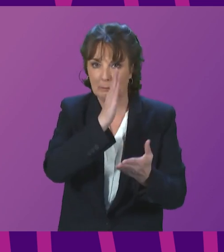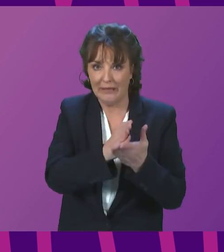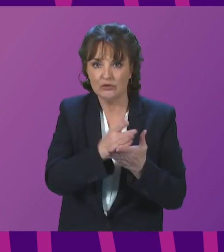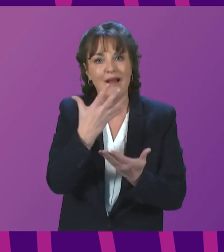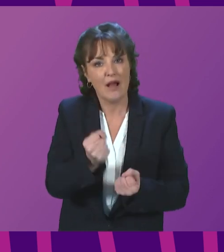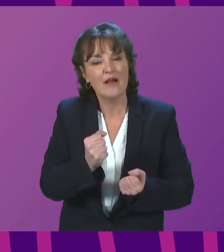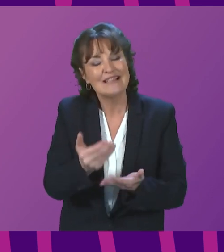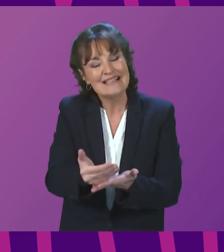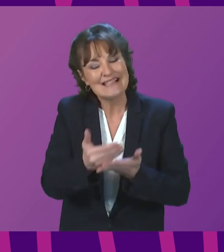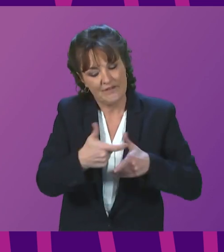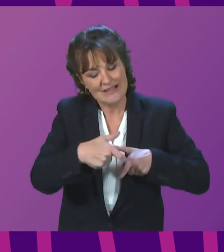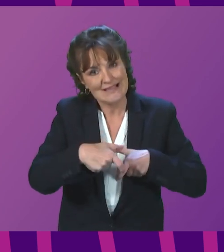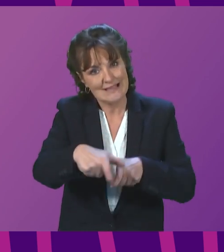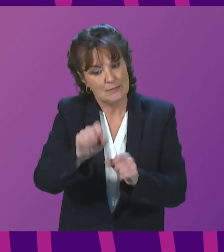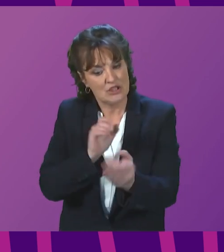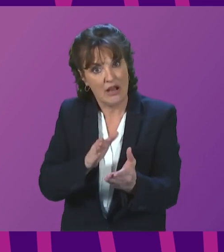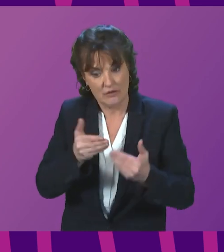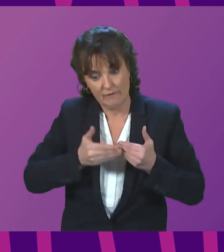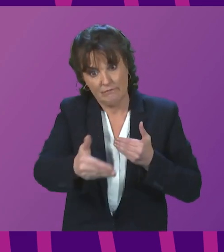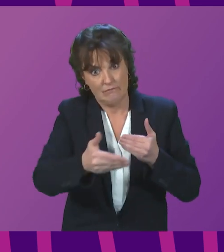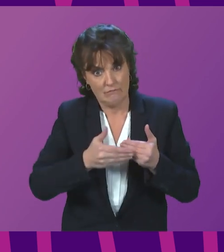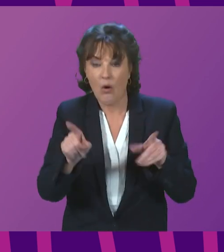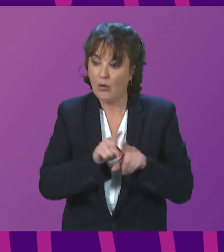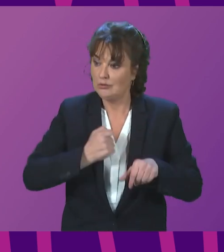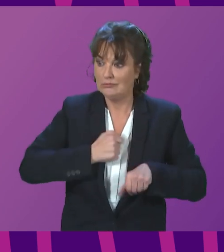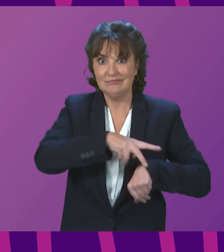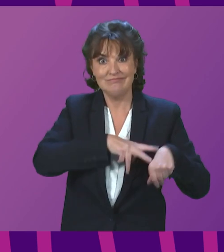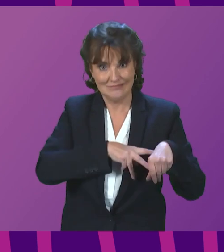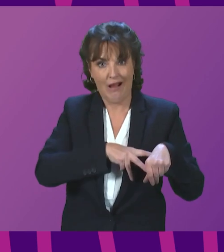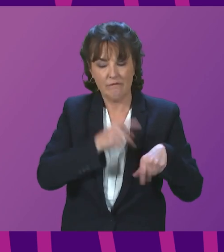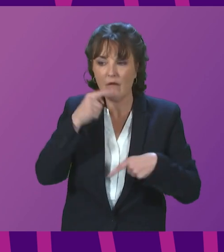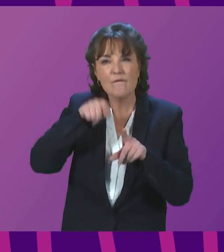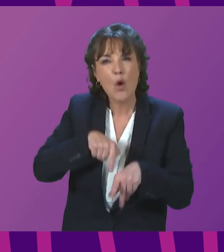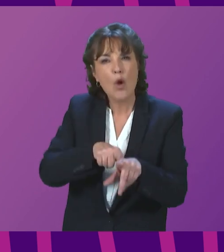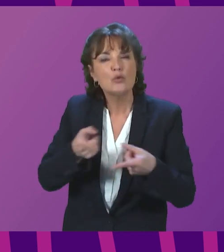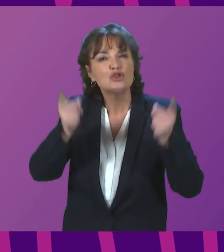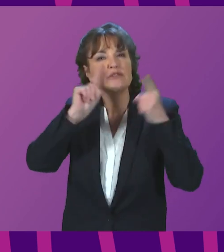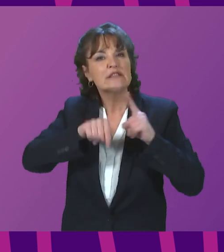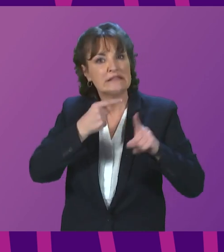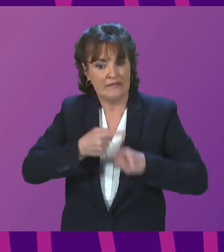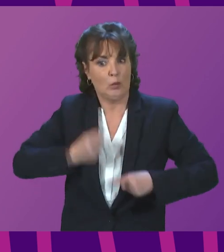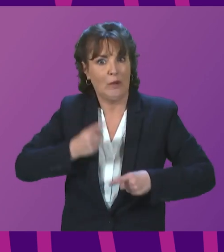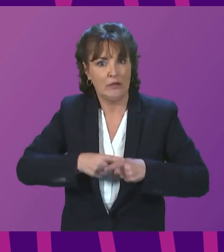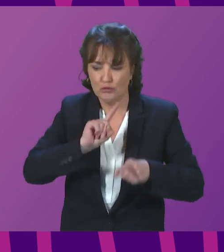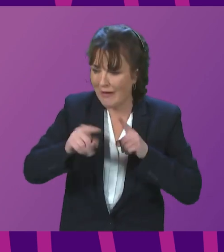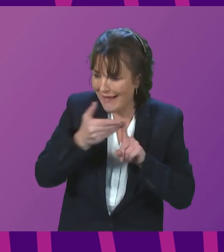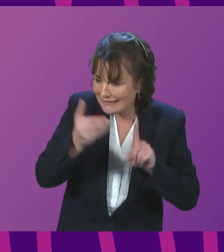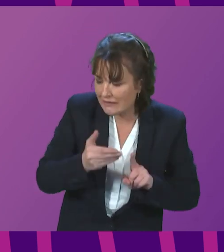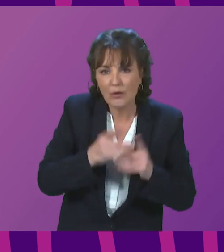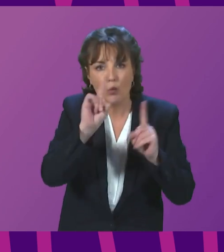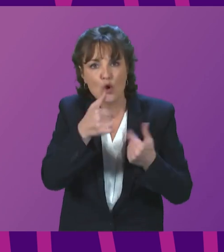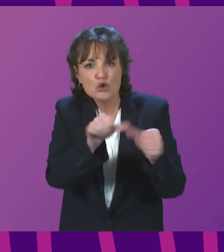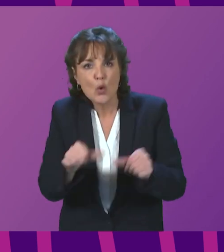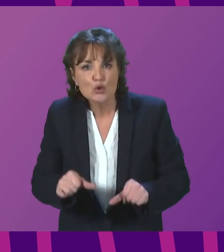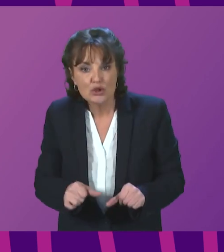sustainable service moving forward. Officials are also following up with the Chief Executive as a matter of urgency to identify and secure solutions